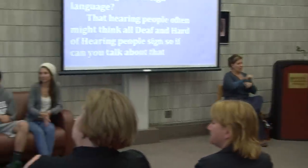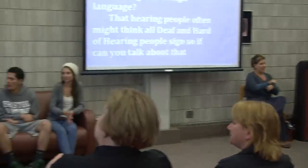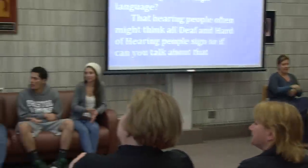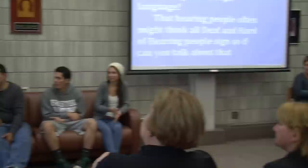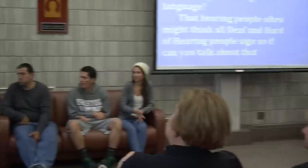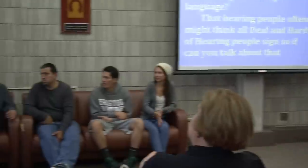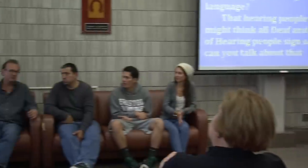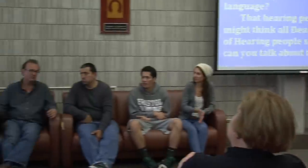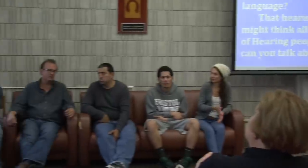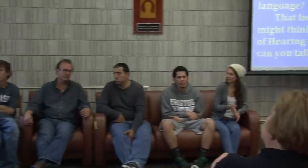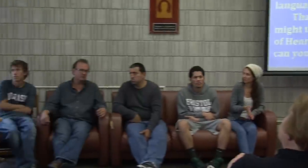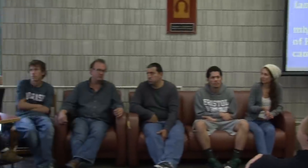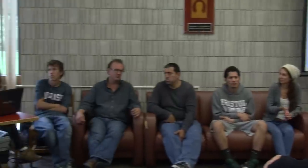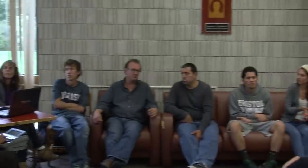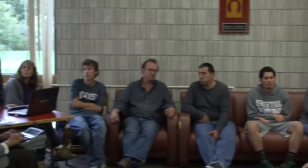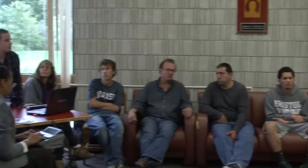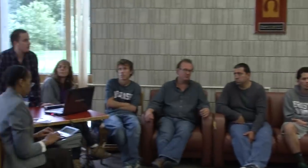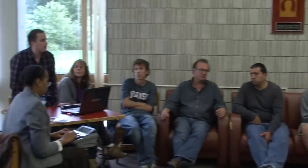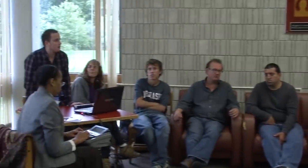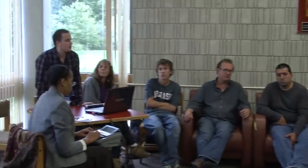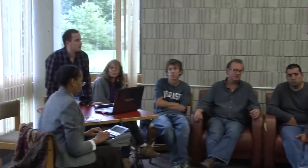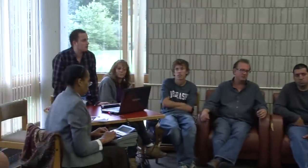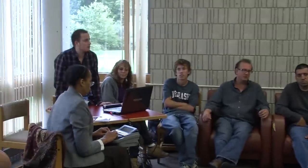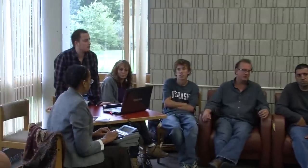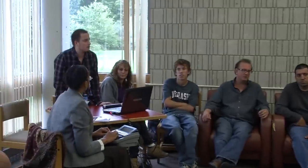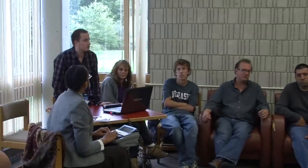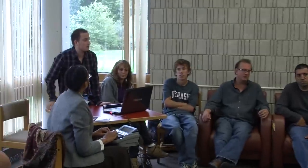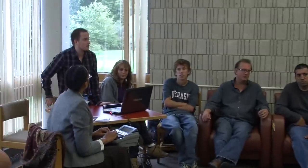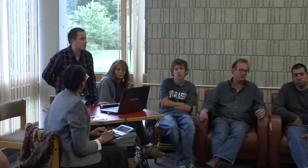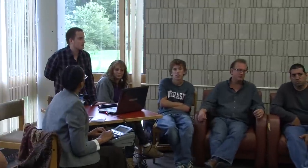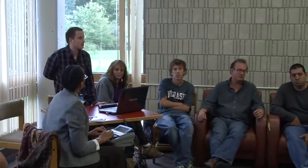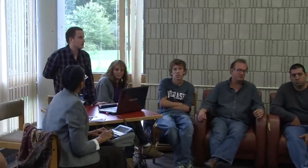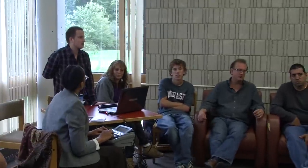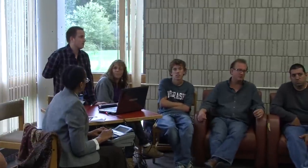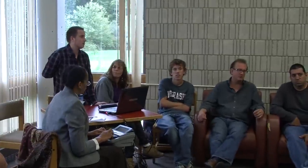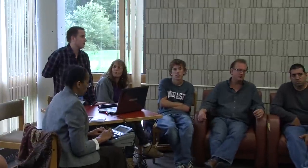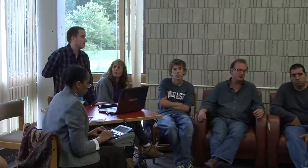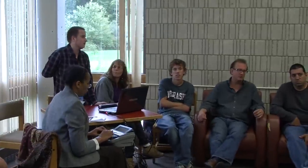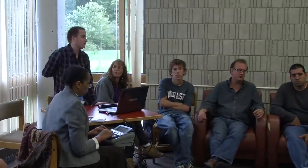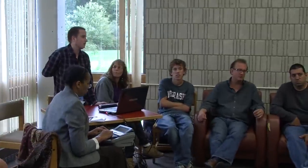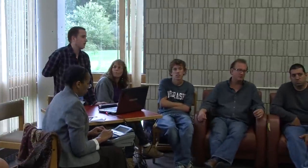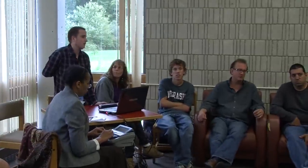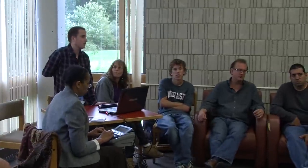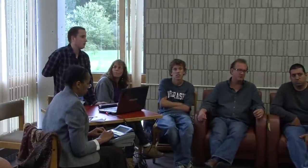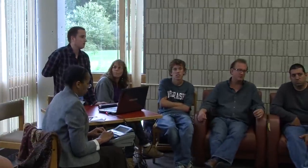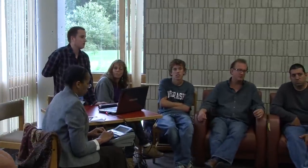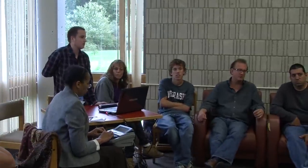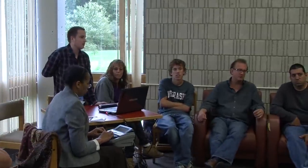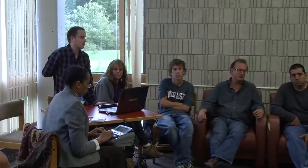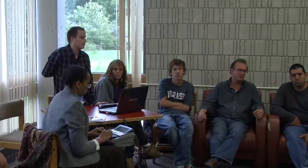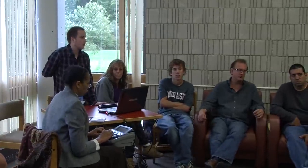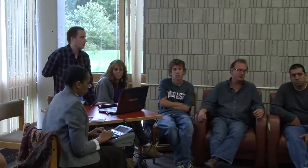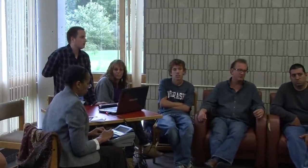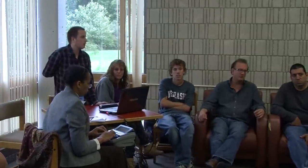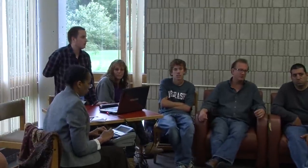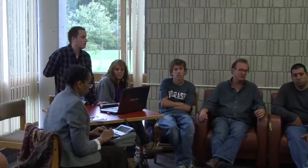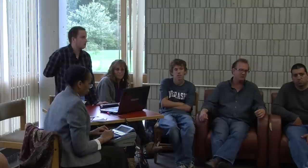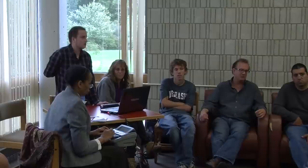Well, I think that that's a misconception, of course, that all deaf people